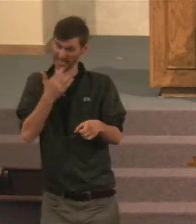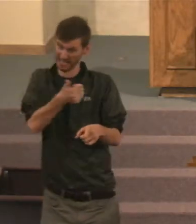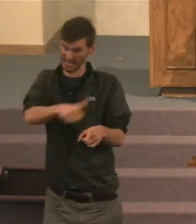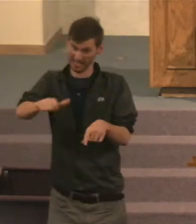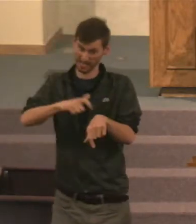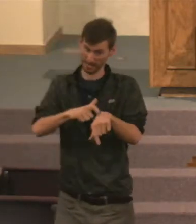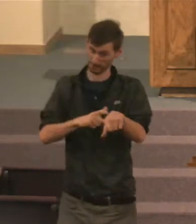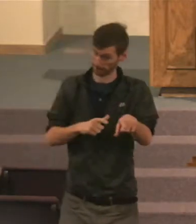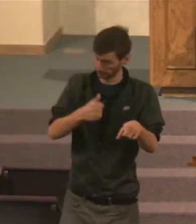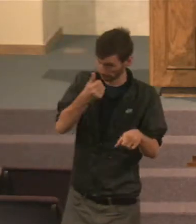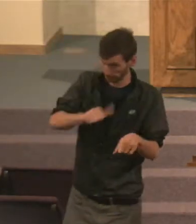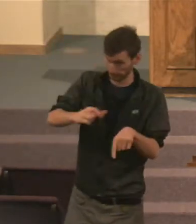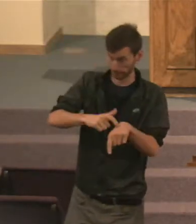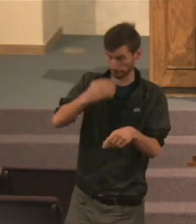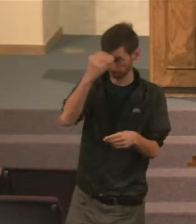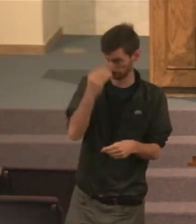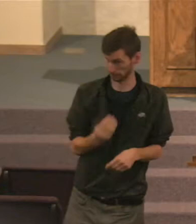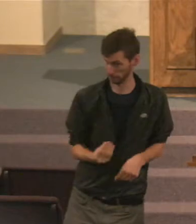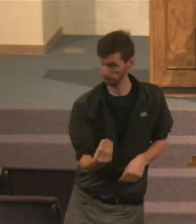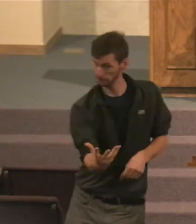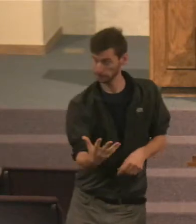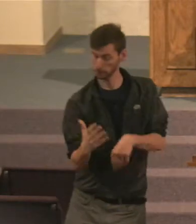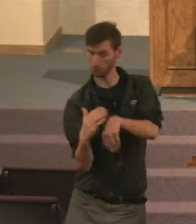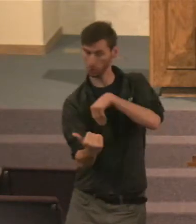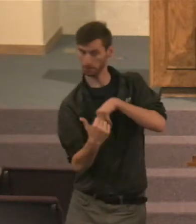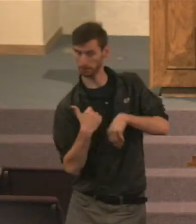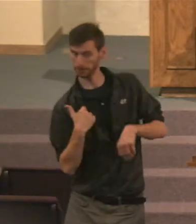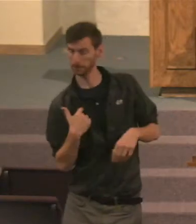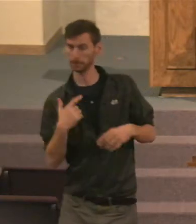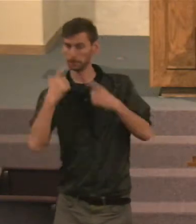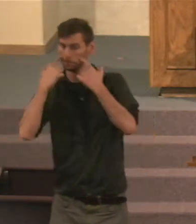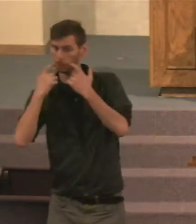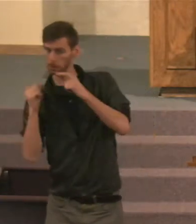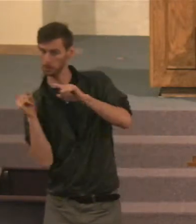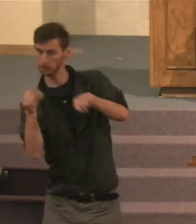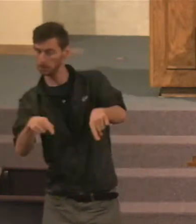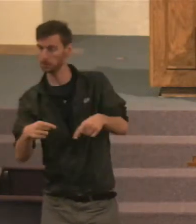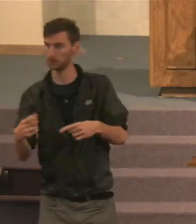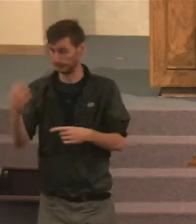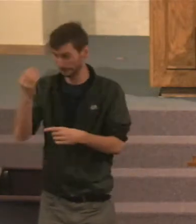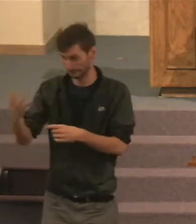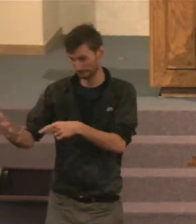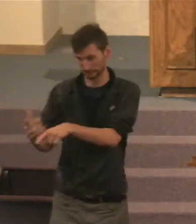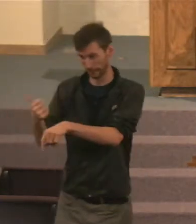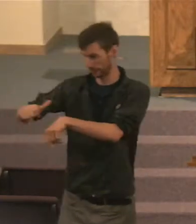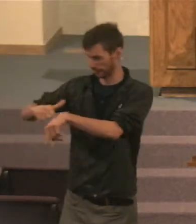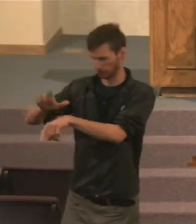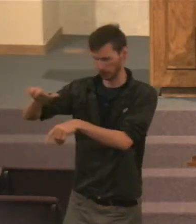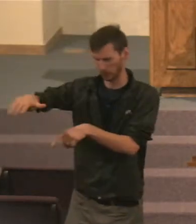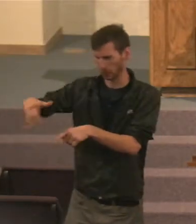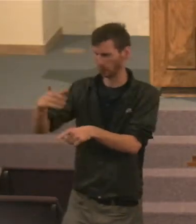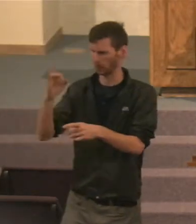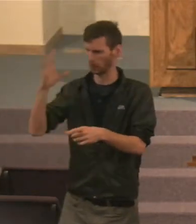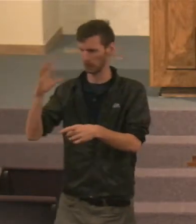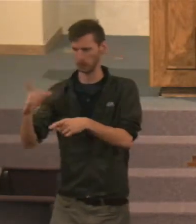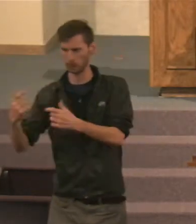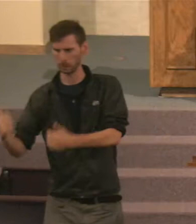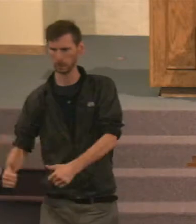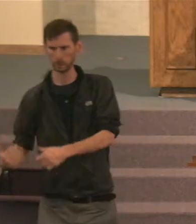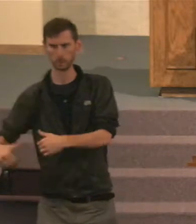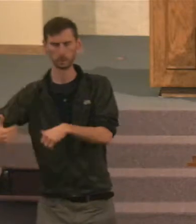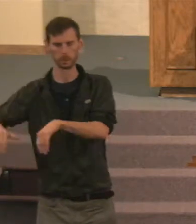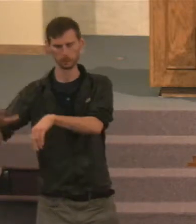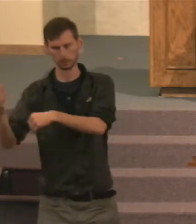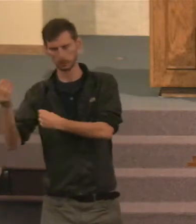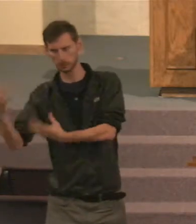And so, hourly, we've been keeping check on it to see if he's still alive. And so, they're going about the streets to